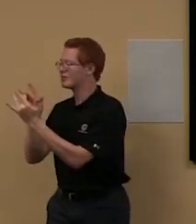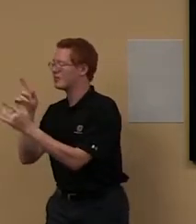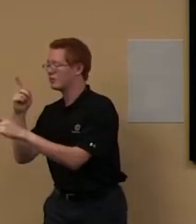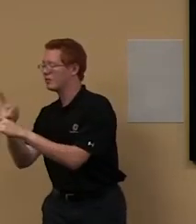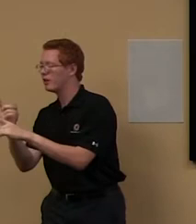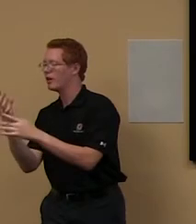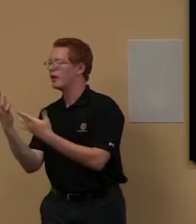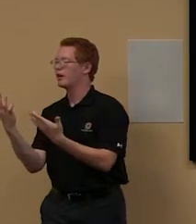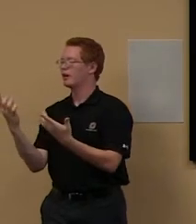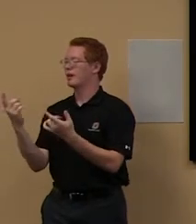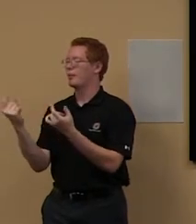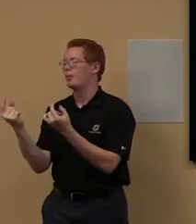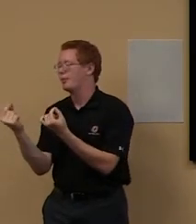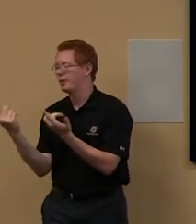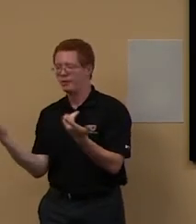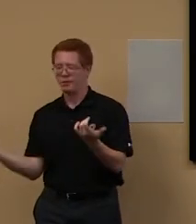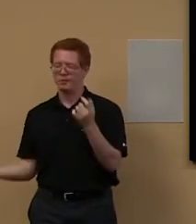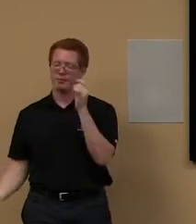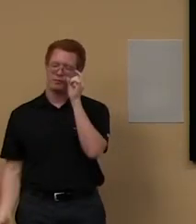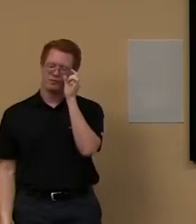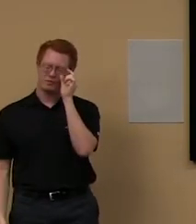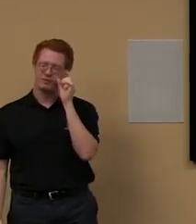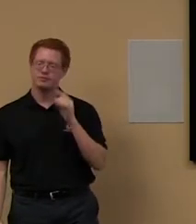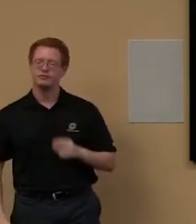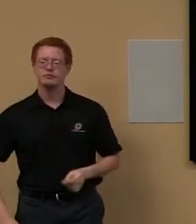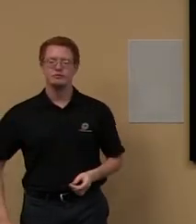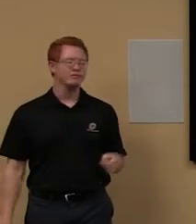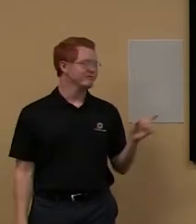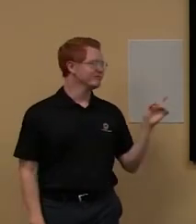so that's, uh, that's something to remember. Um.